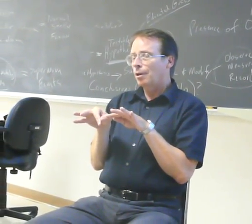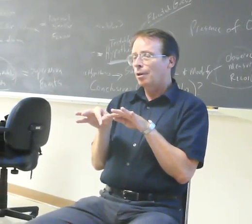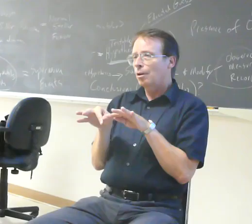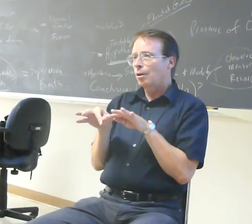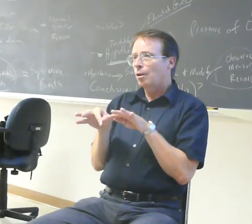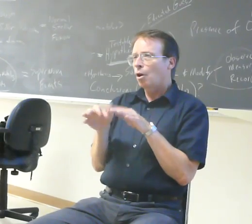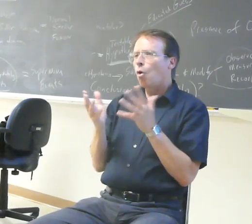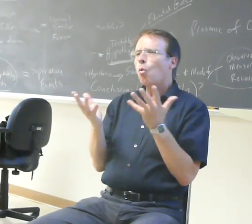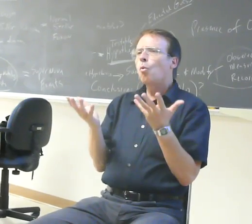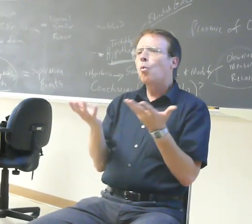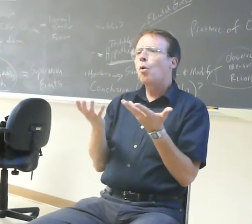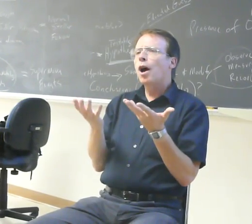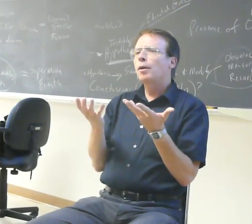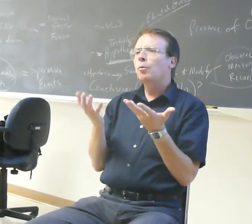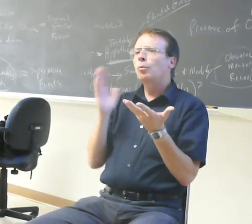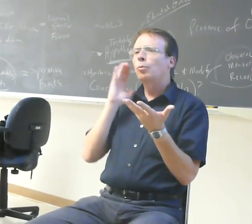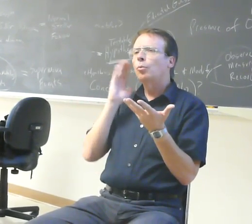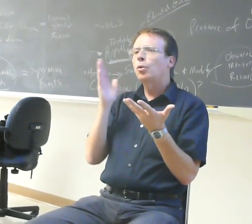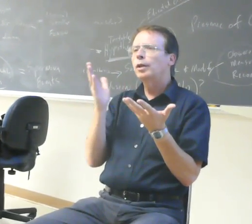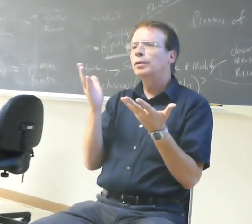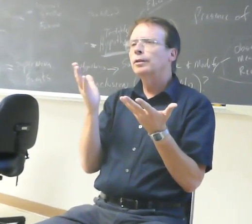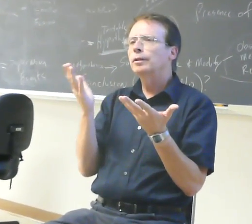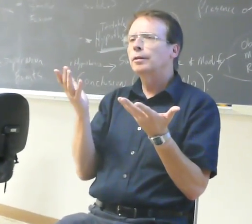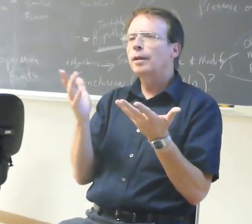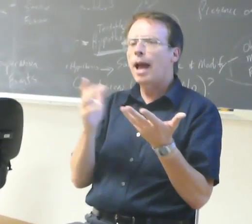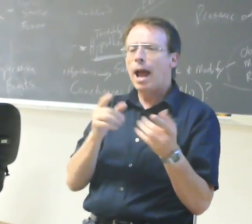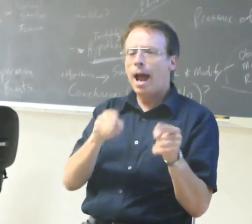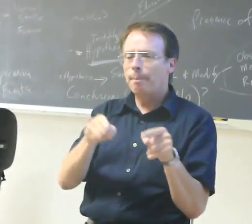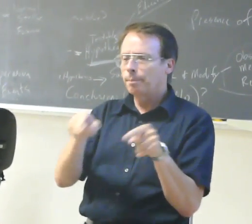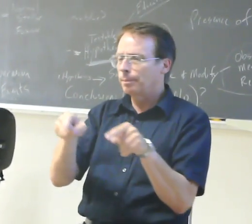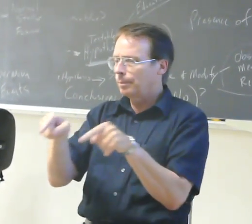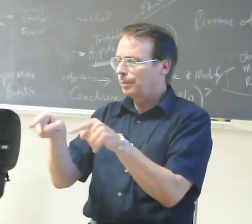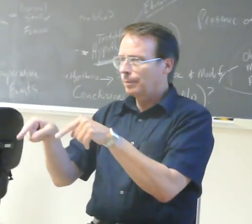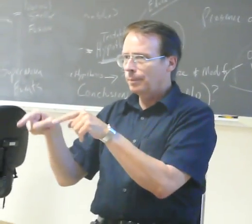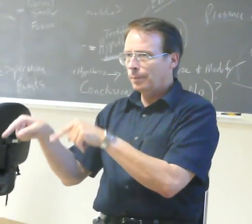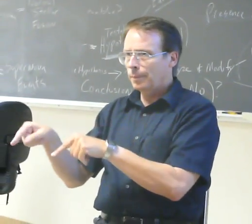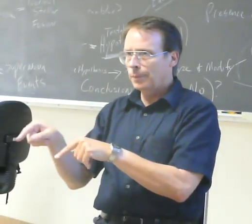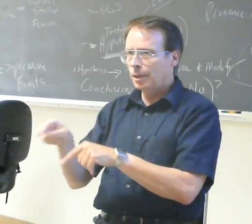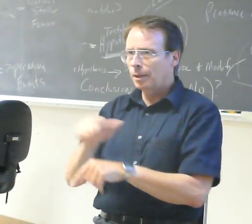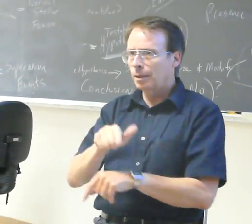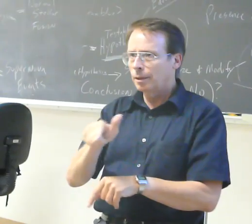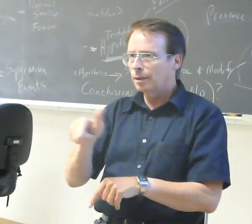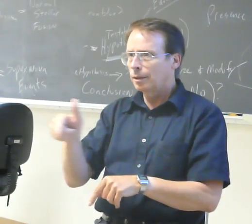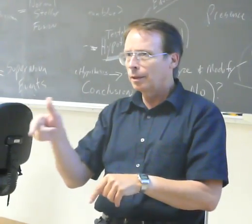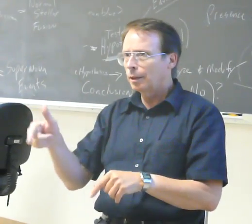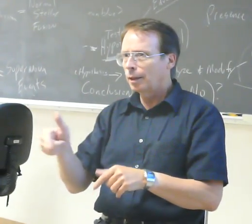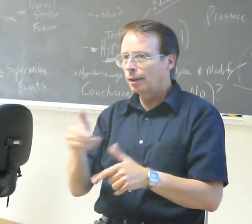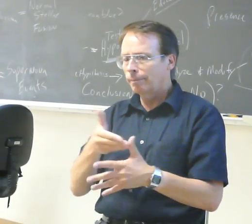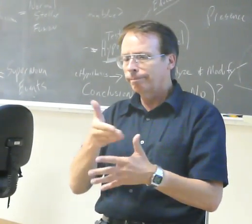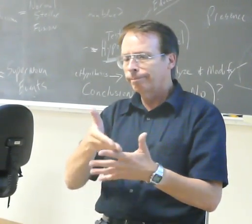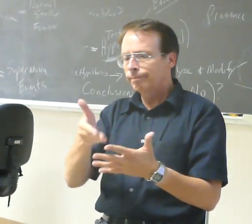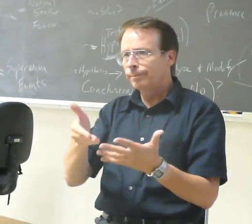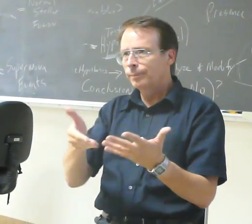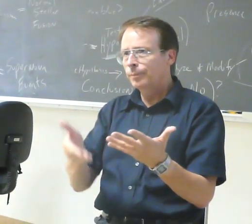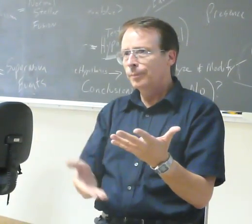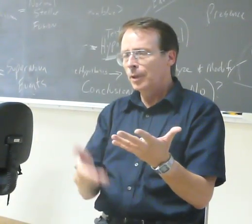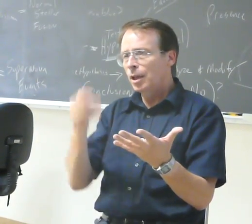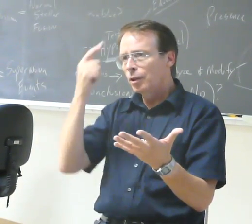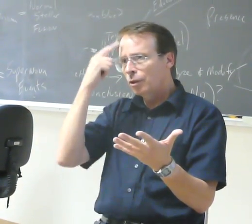what would the chain of events have to be to create a solar